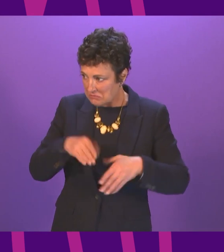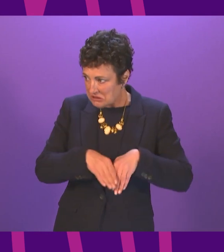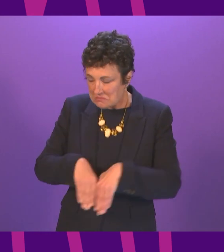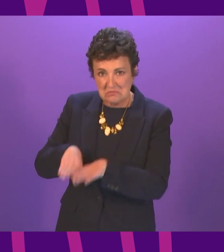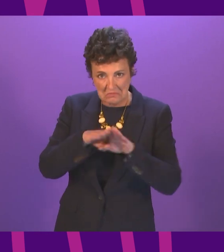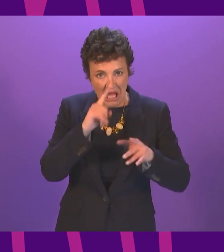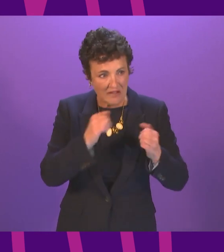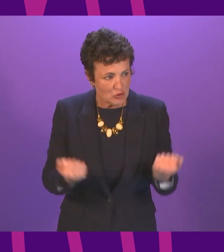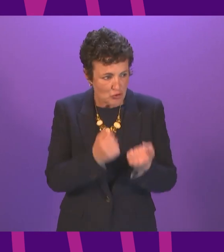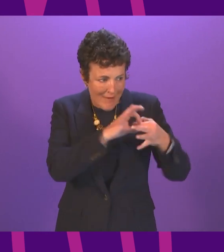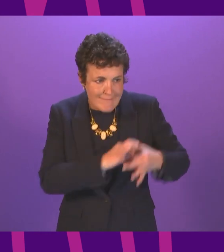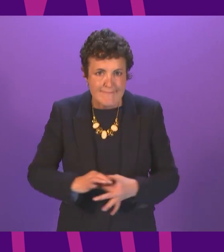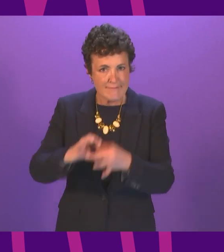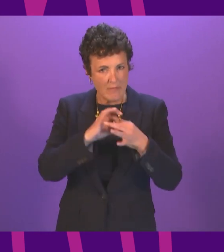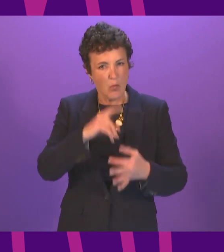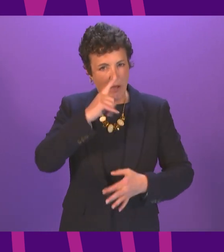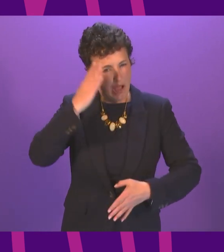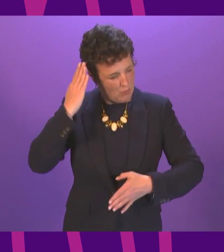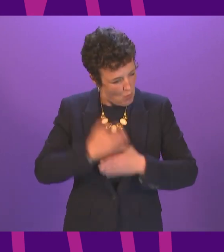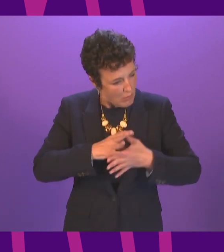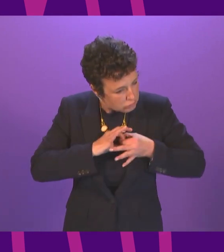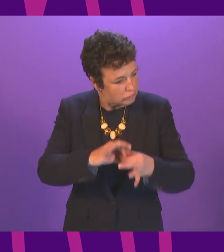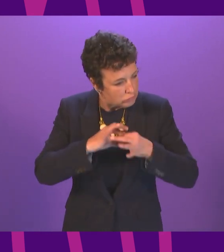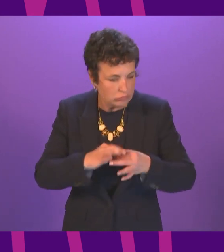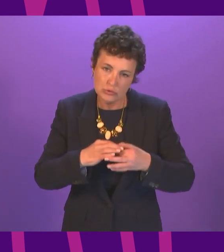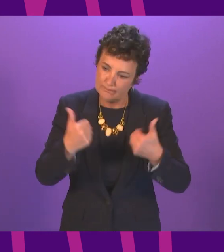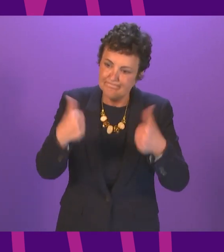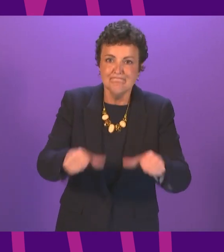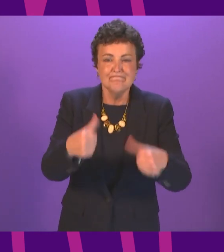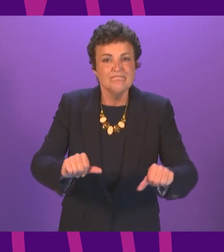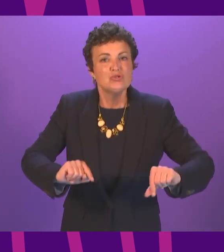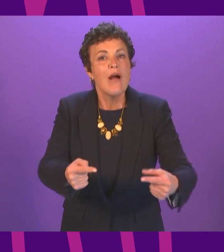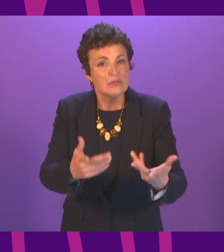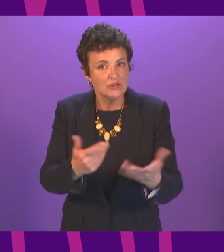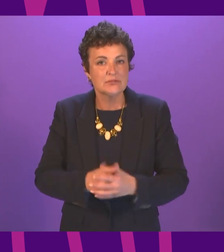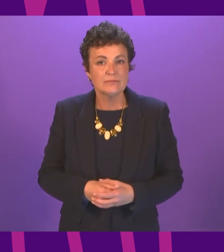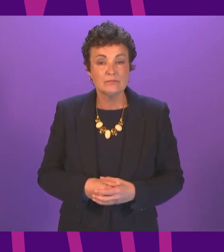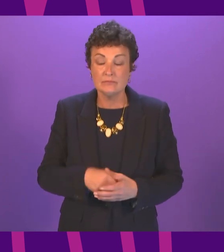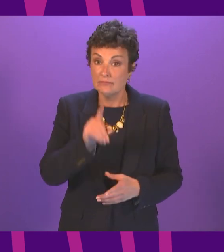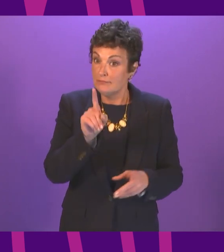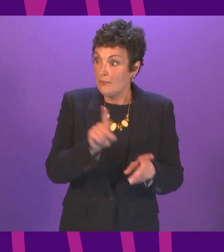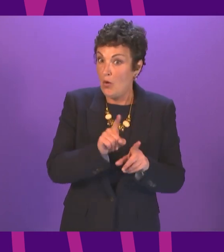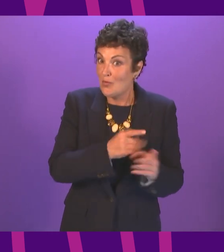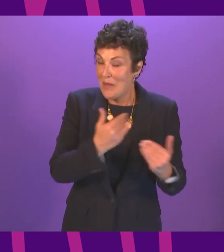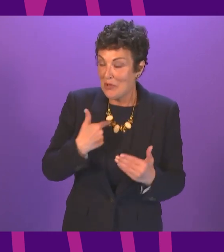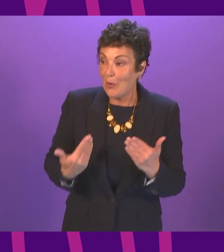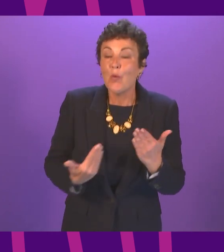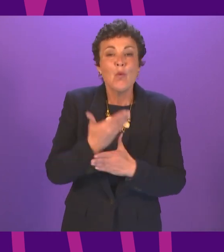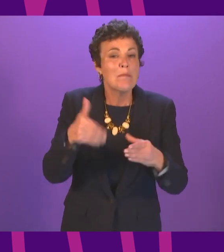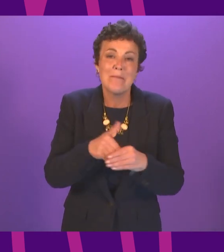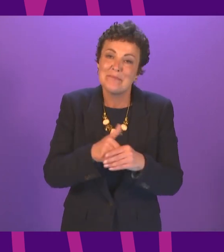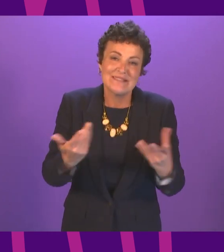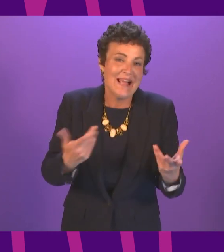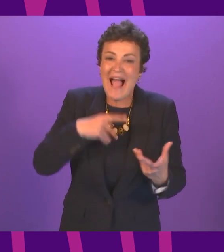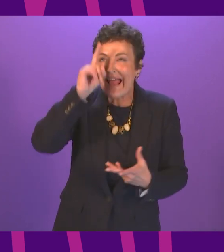strengths across this chamber and we will be able to rise to that challenge and I particularly welcome the contributions from new members I'm not going to